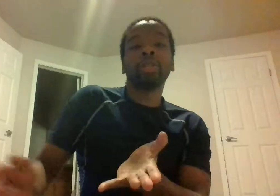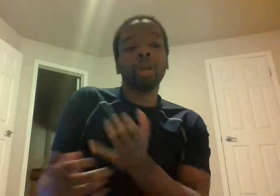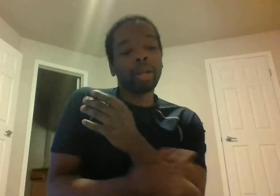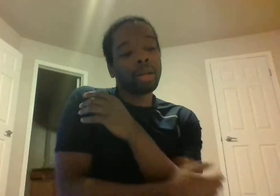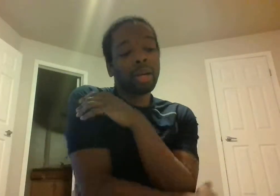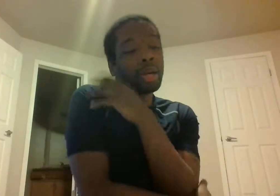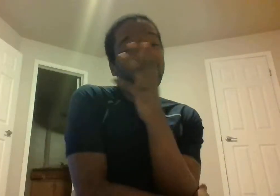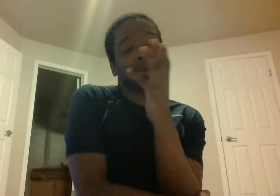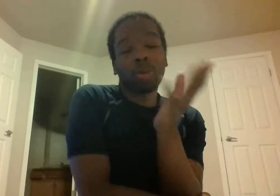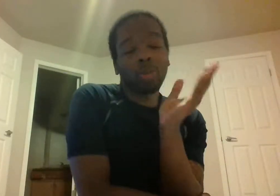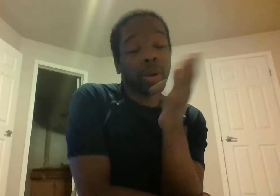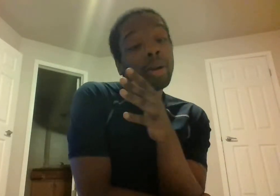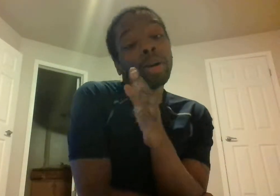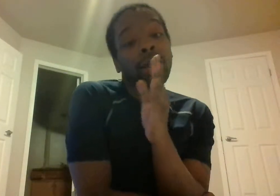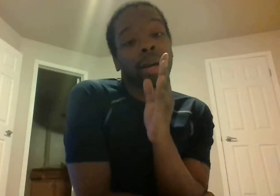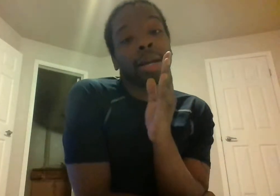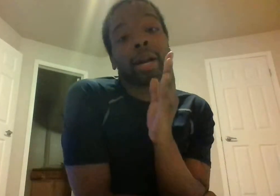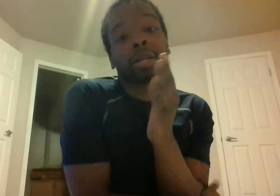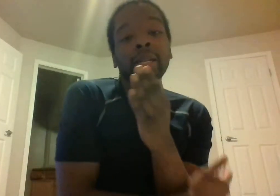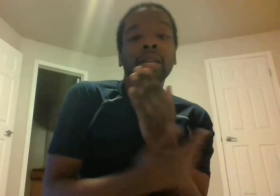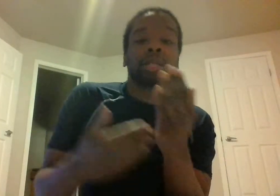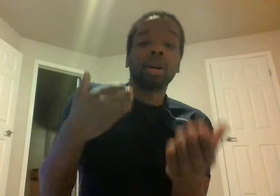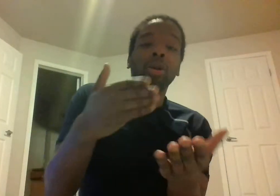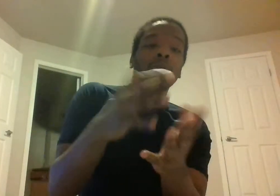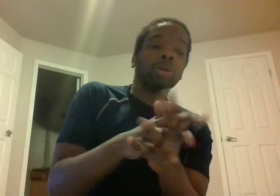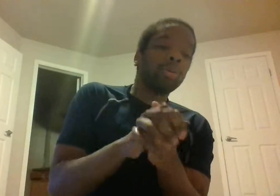treated then that's cool whatever there is a section called lagoon